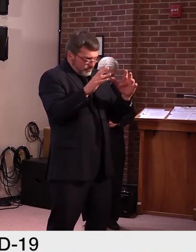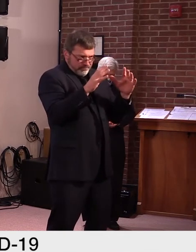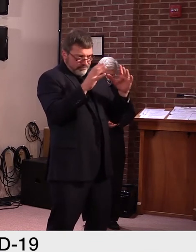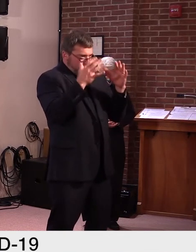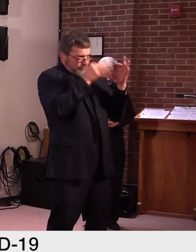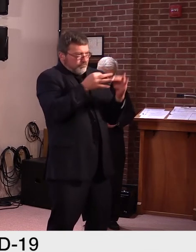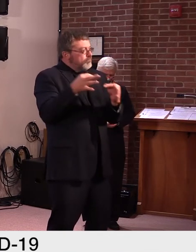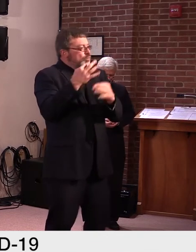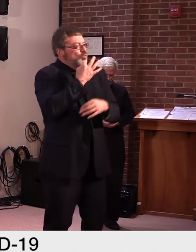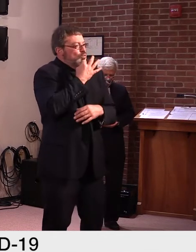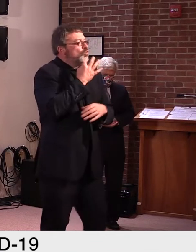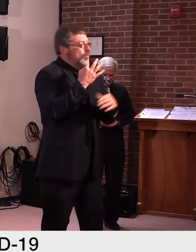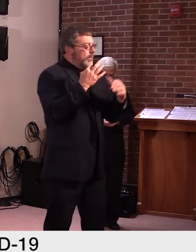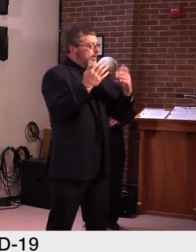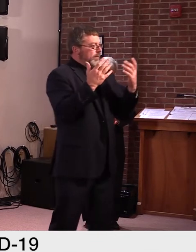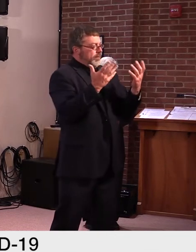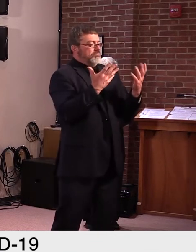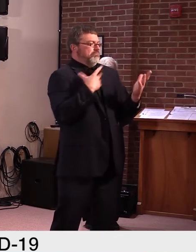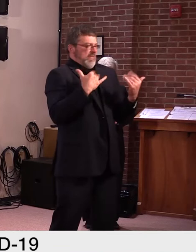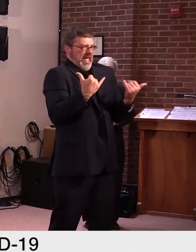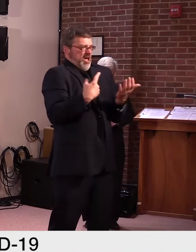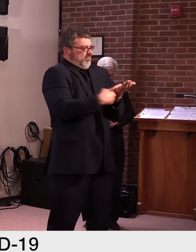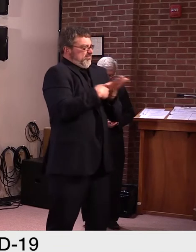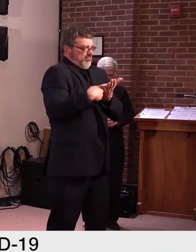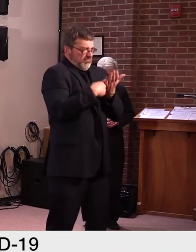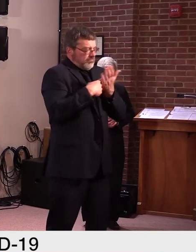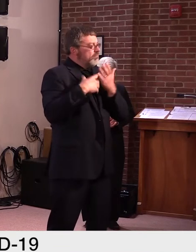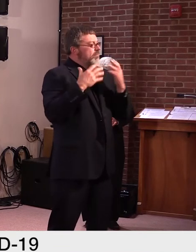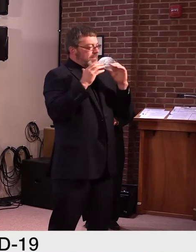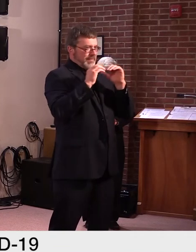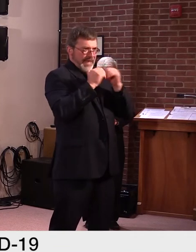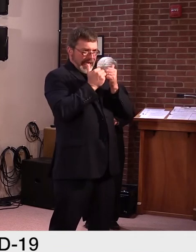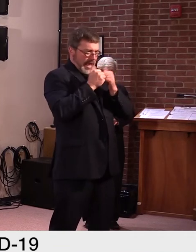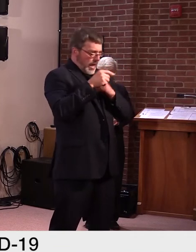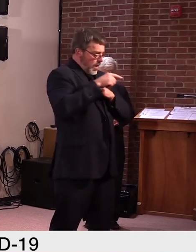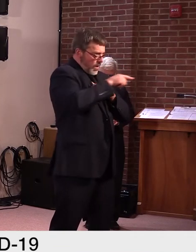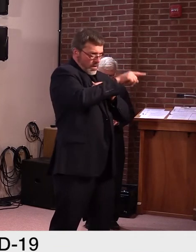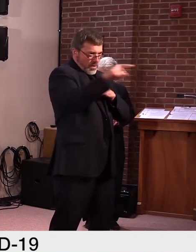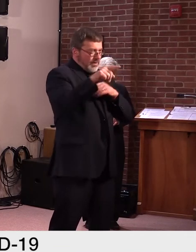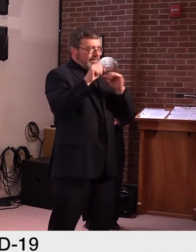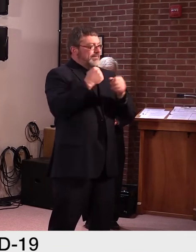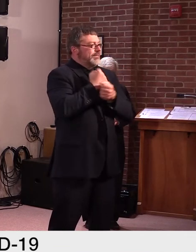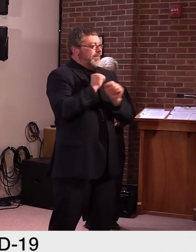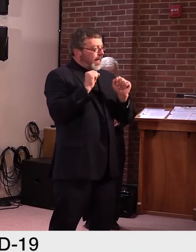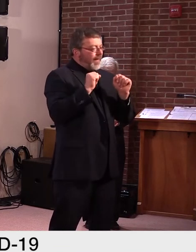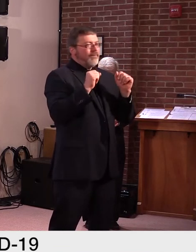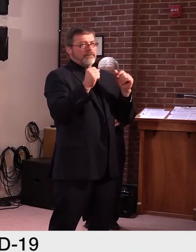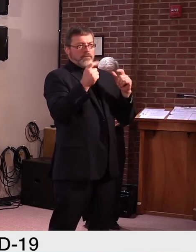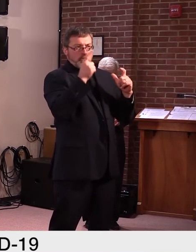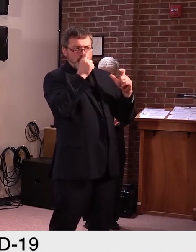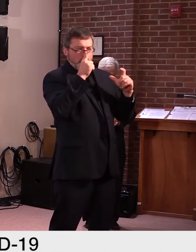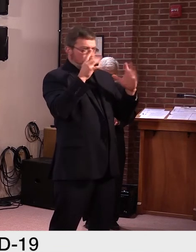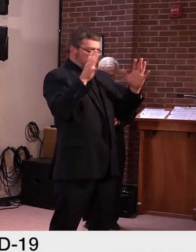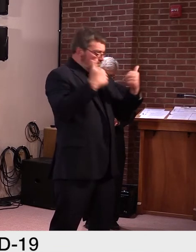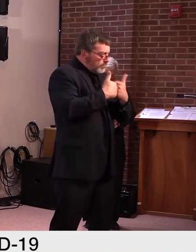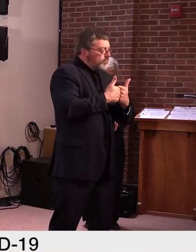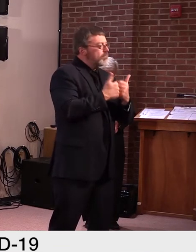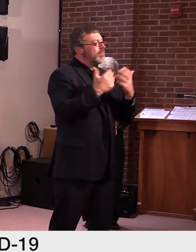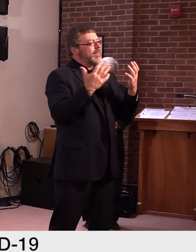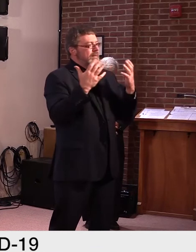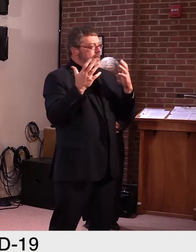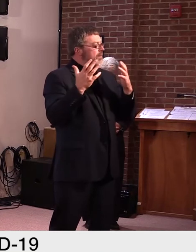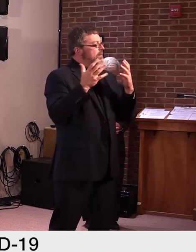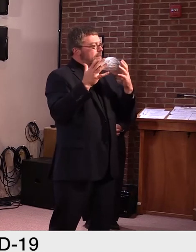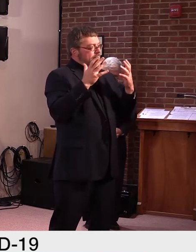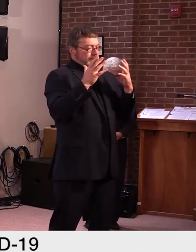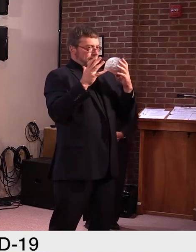Um, and we, we basically shared that, uh, with folks the other day. Um, so we'll meet again next week and review the data and, uh, assess